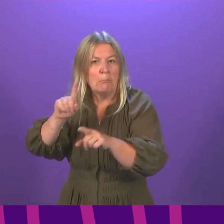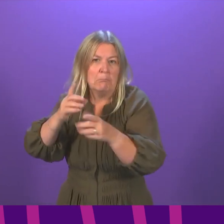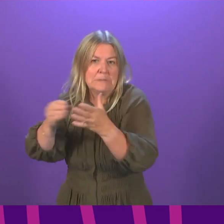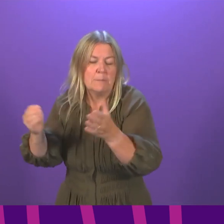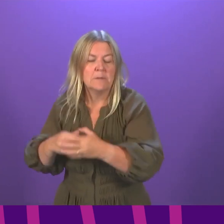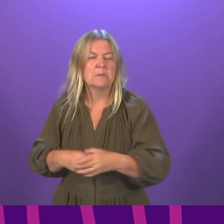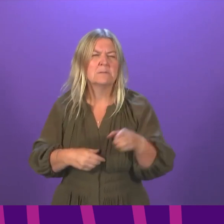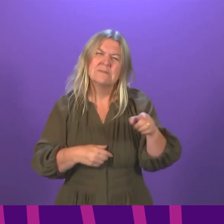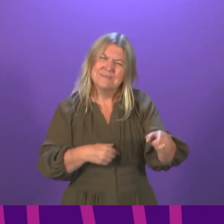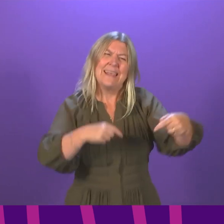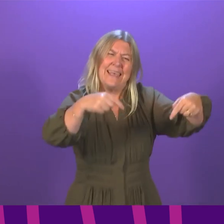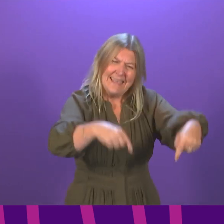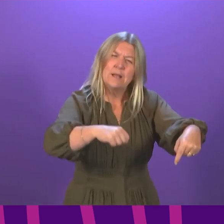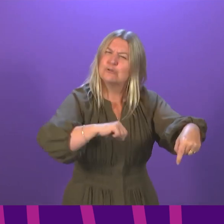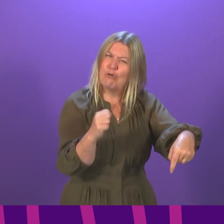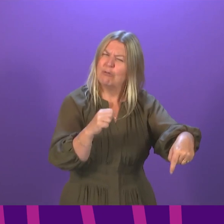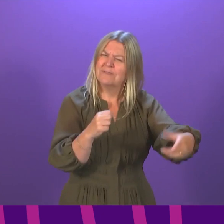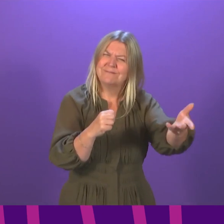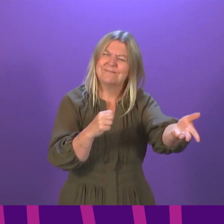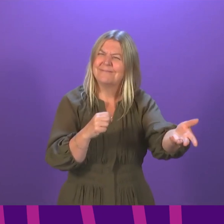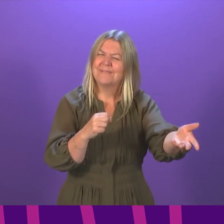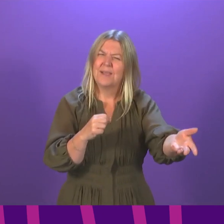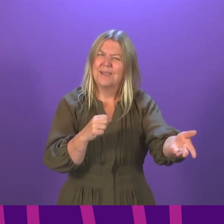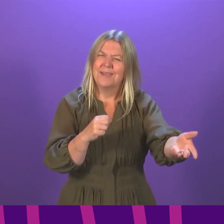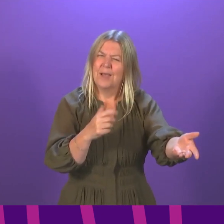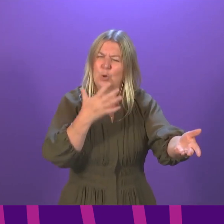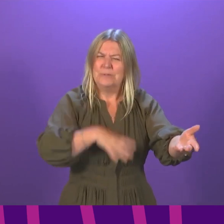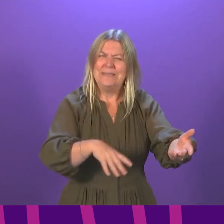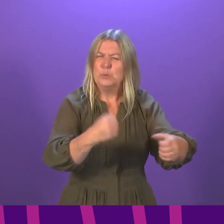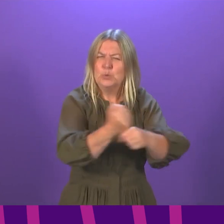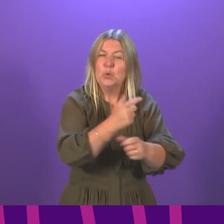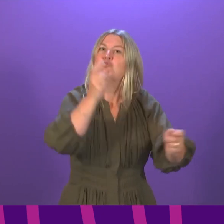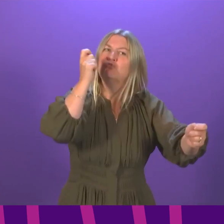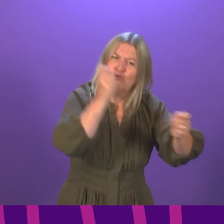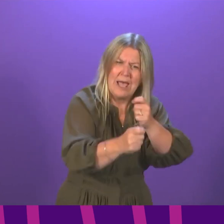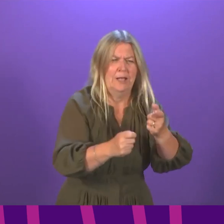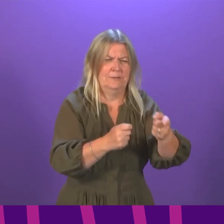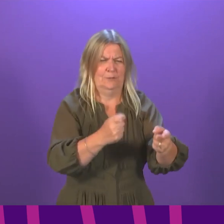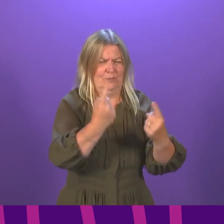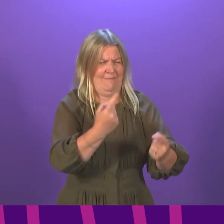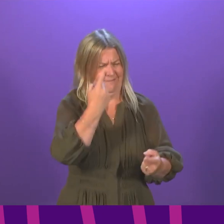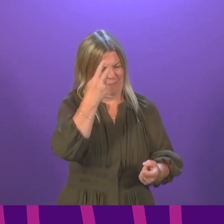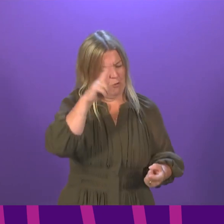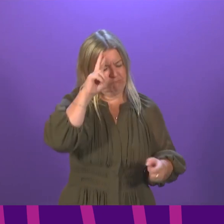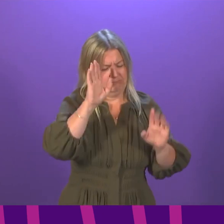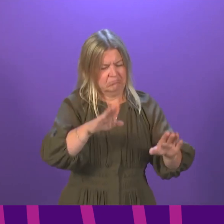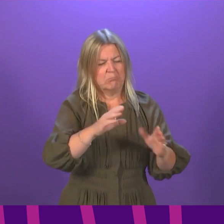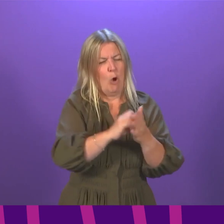on face coverings, so that we can enjoy the same freedoms as they do in England? The First Minister?